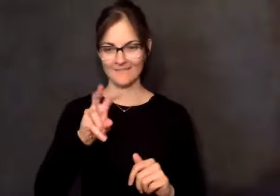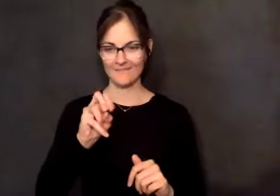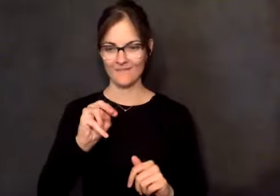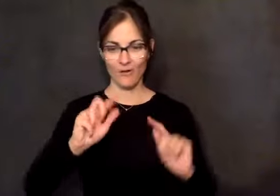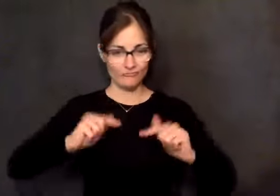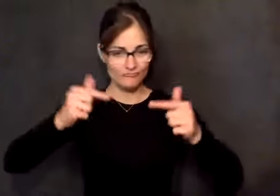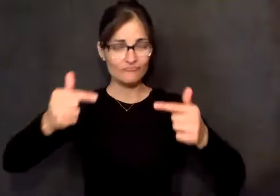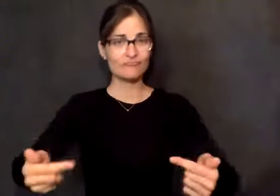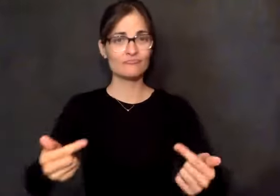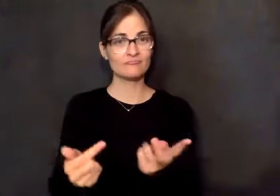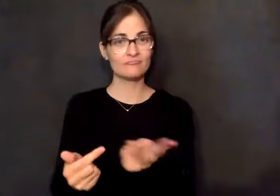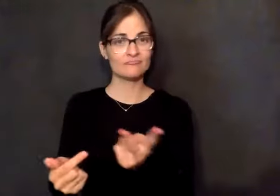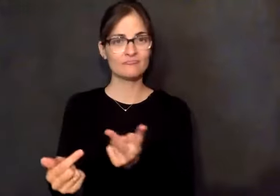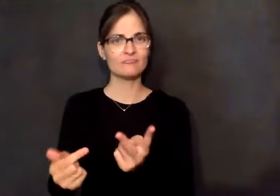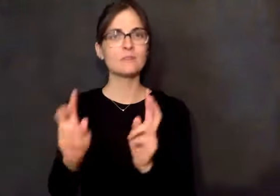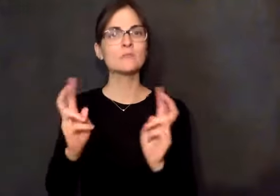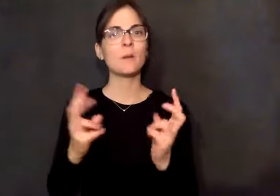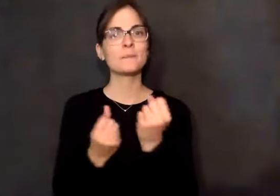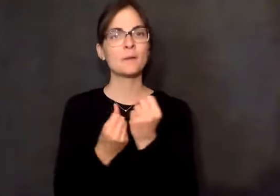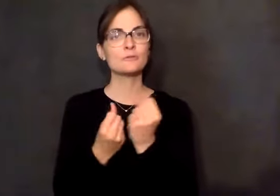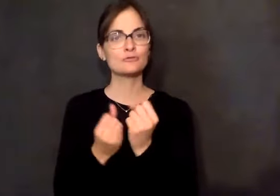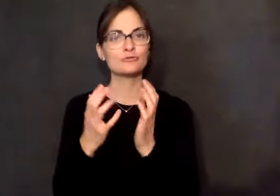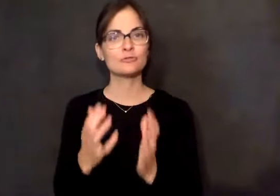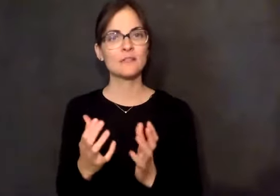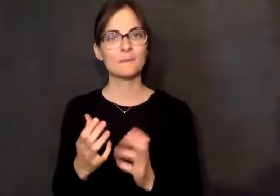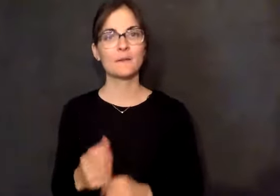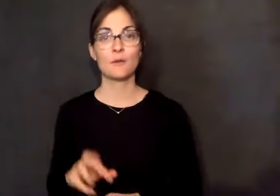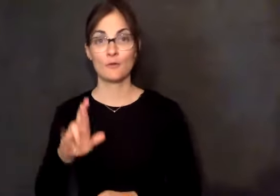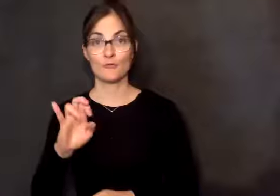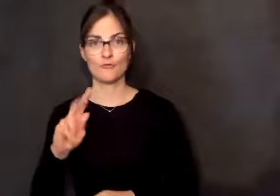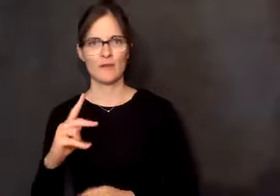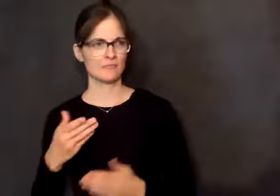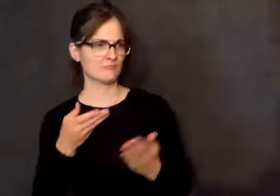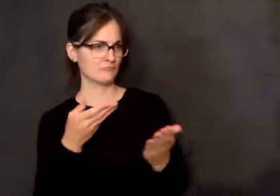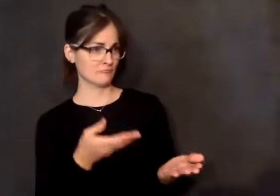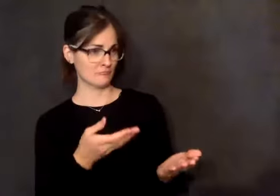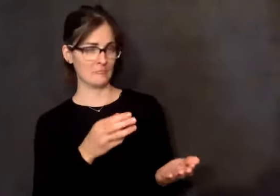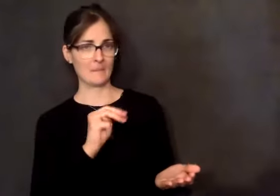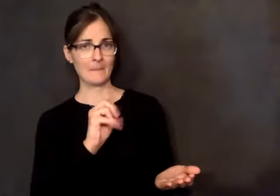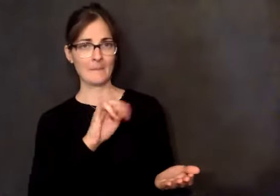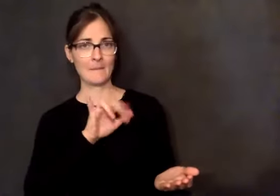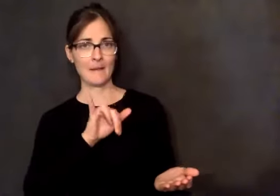safety. Let's have it. Mary Pearl and Vic Jay on sponsorship. Hey, there we go. You start there, Mary Pearl.